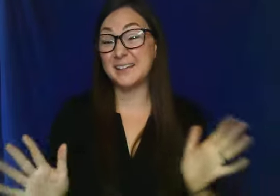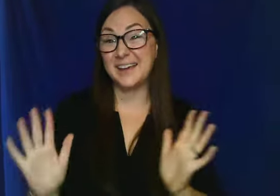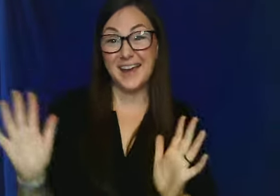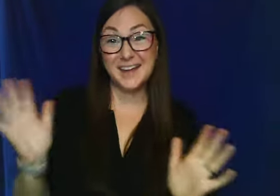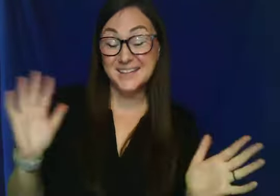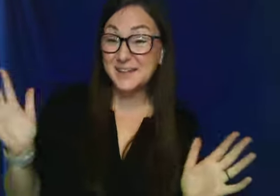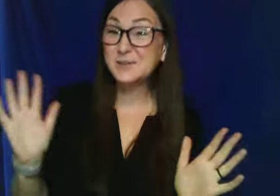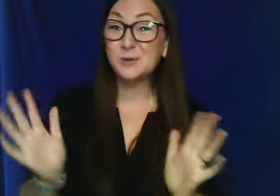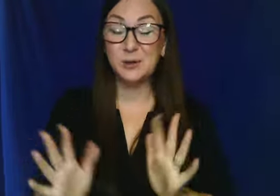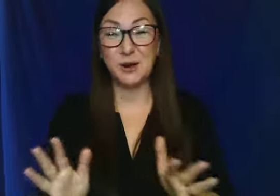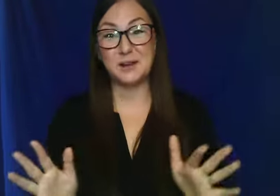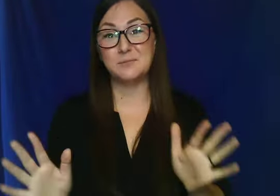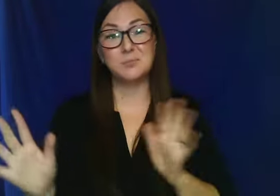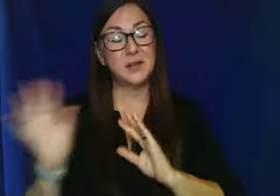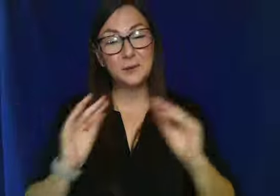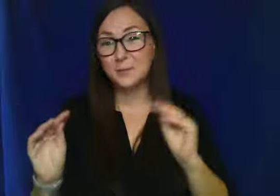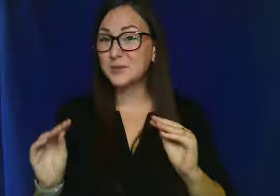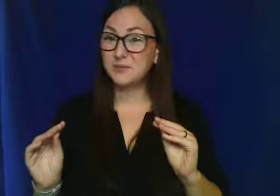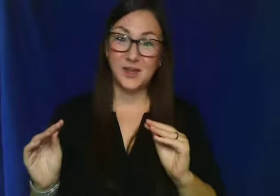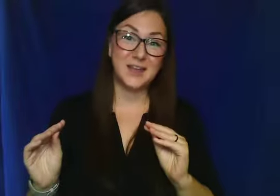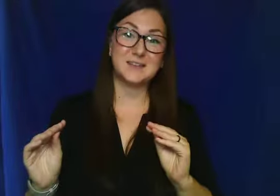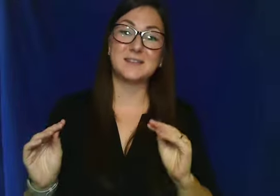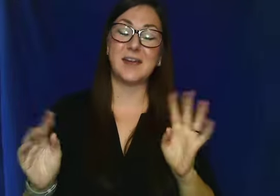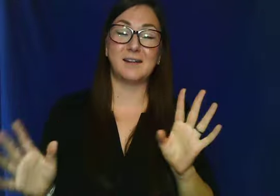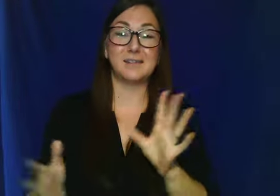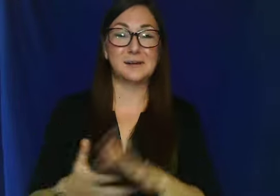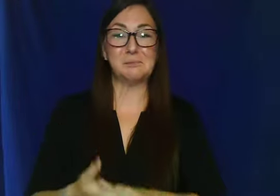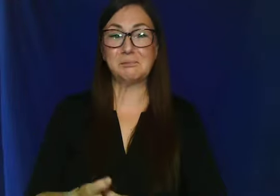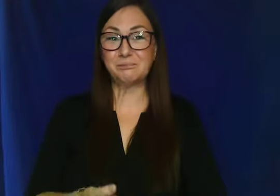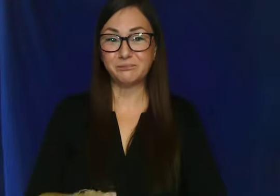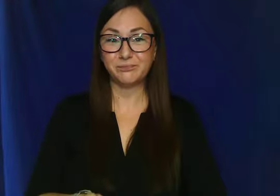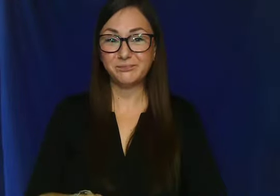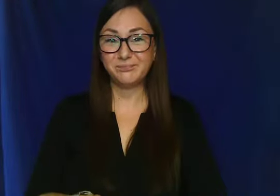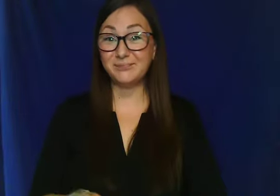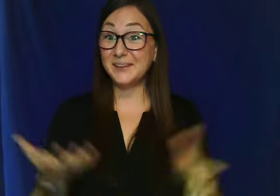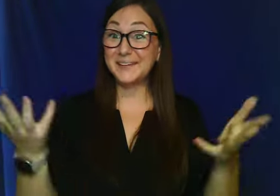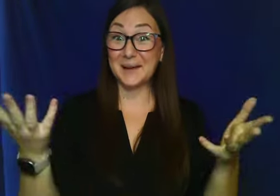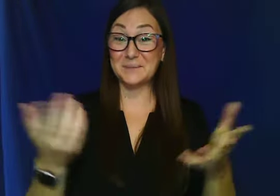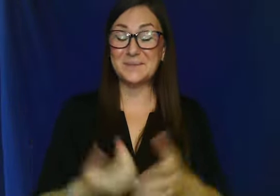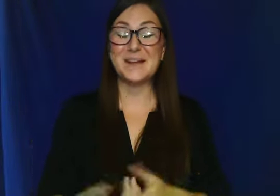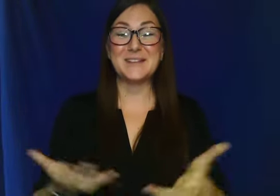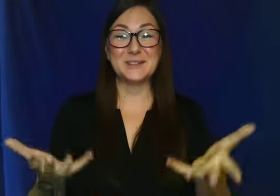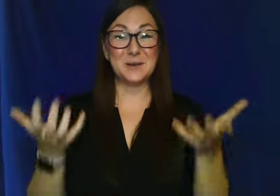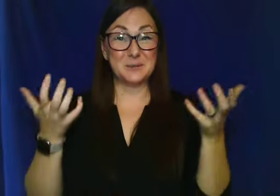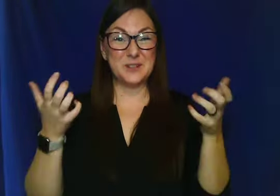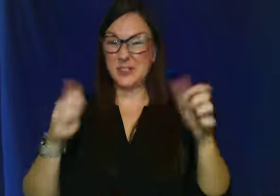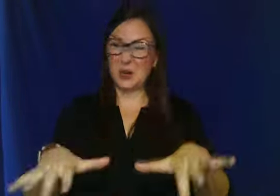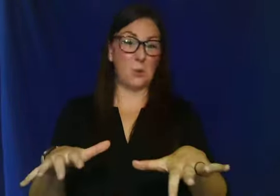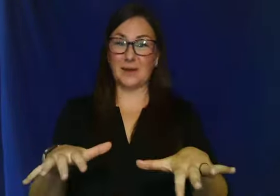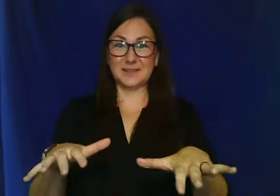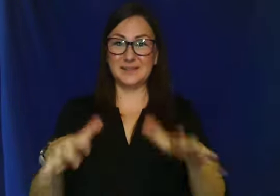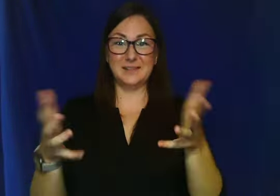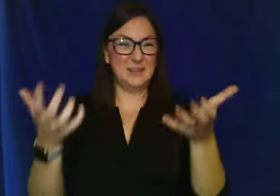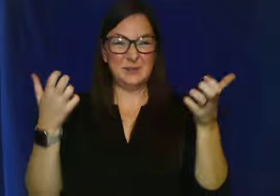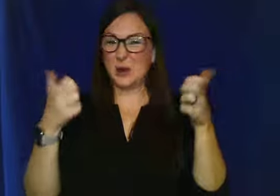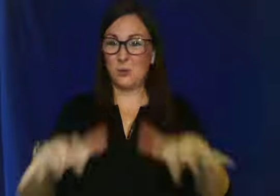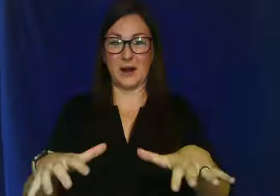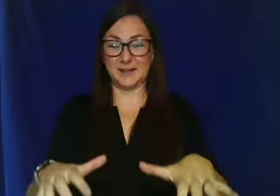Again, like ASL is really great. You play around with the face and yeah. So don't want. You don't want it.